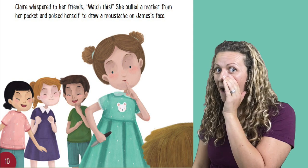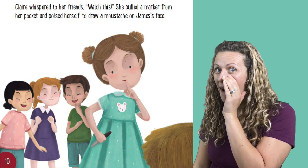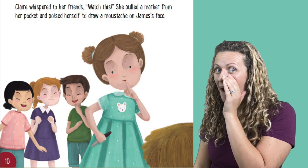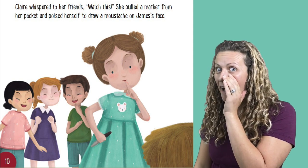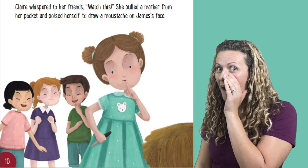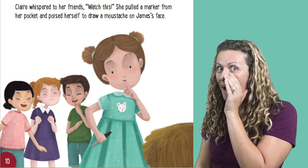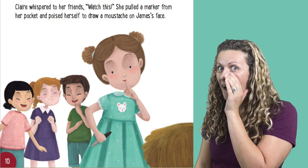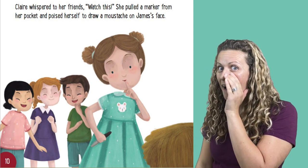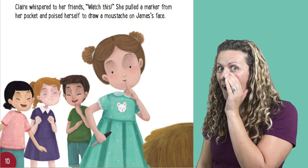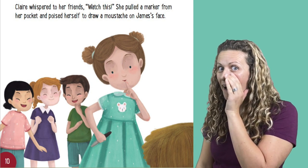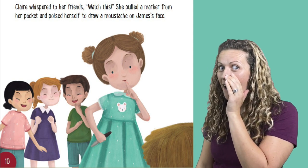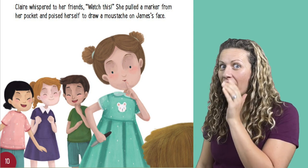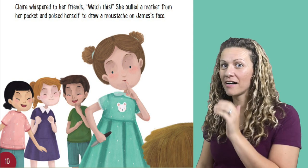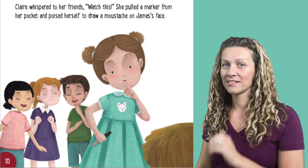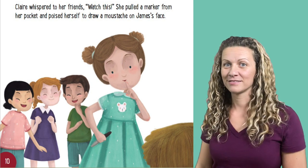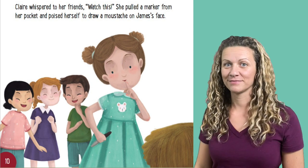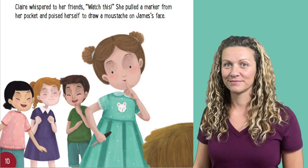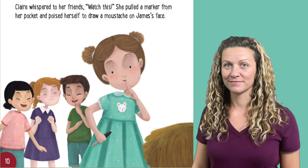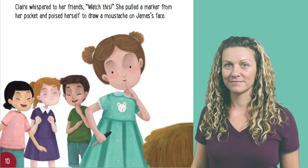draw a mustache on James's face.